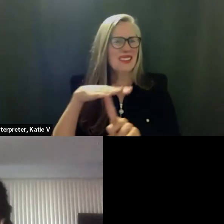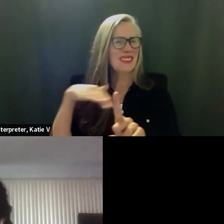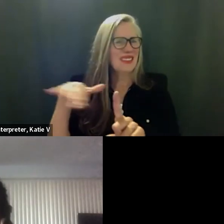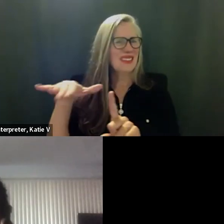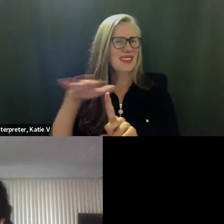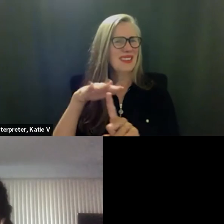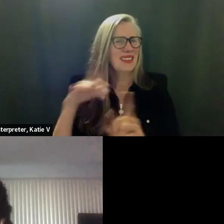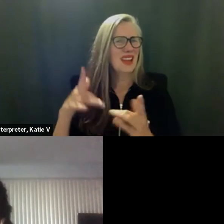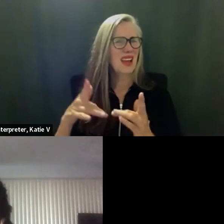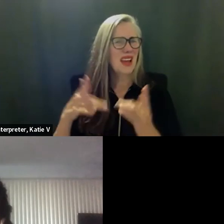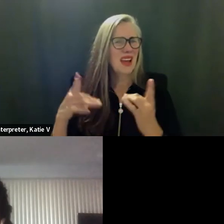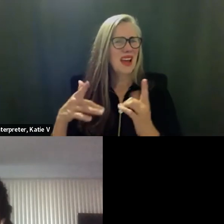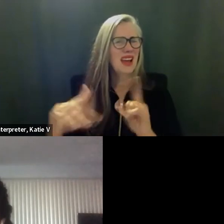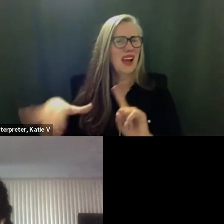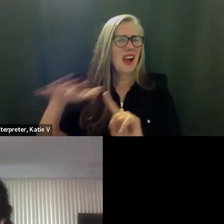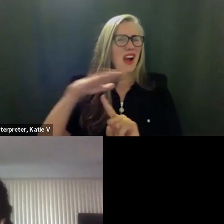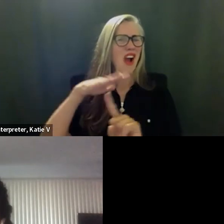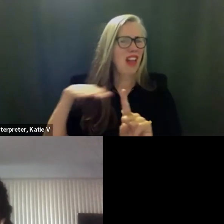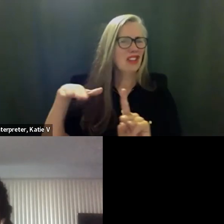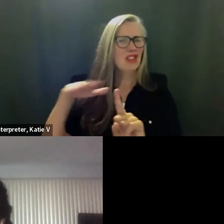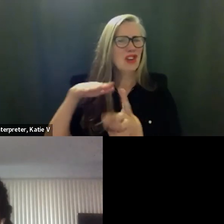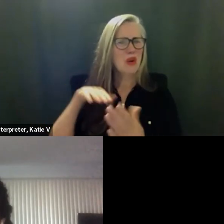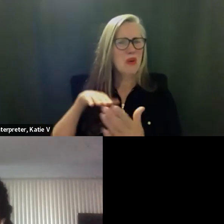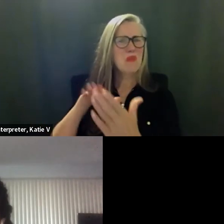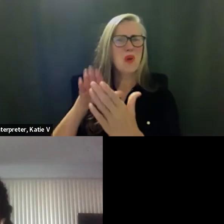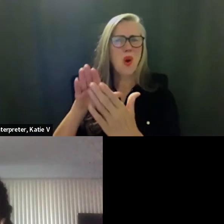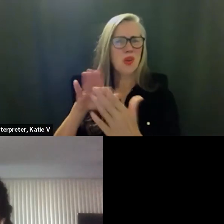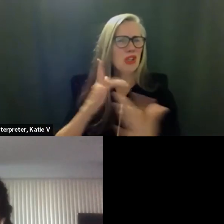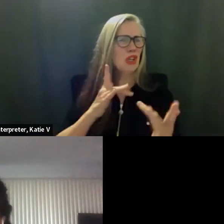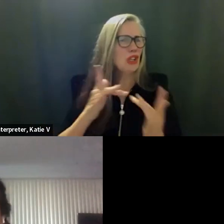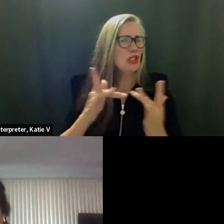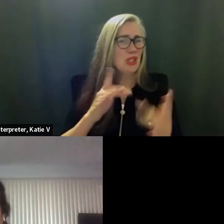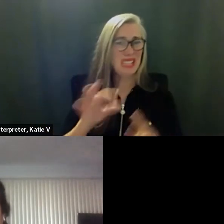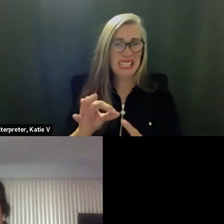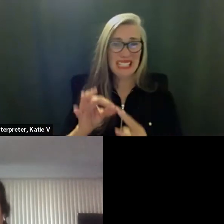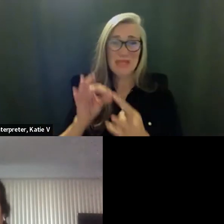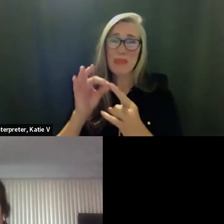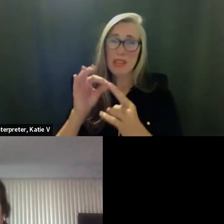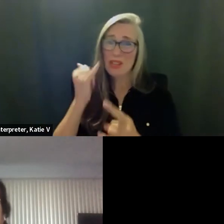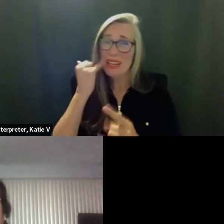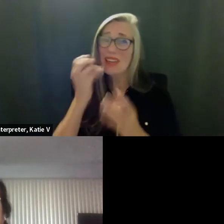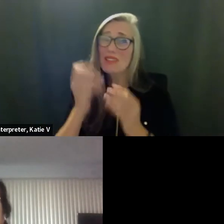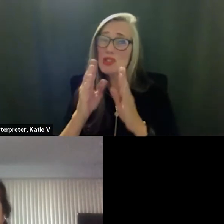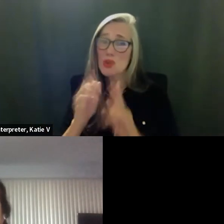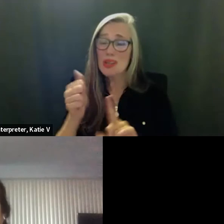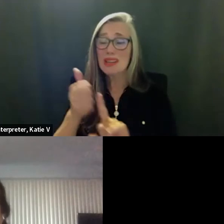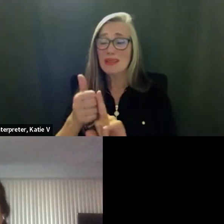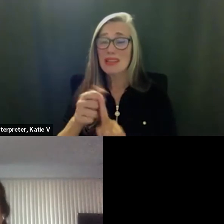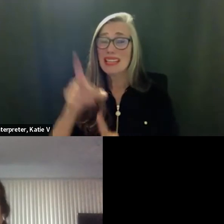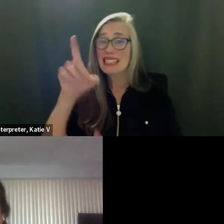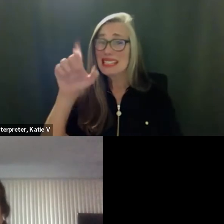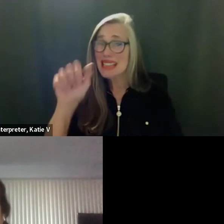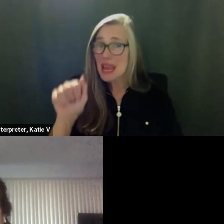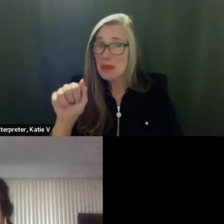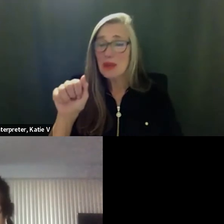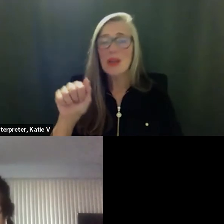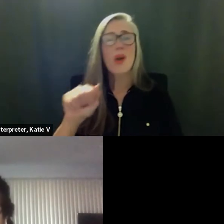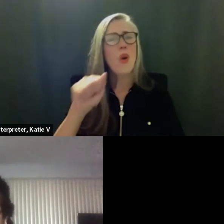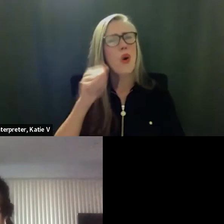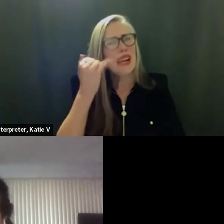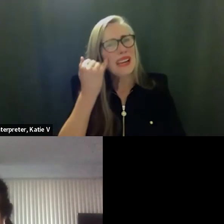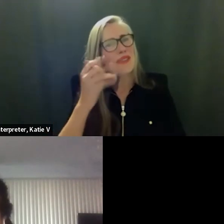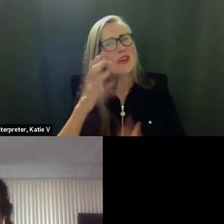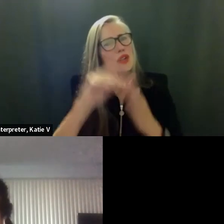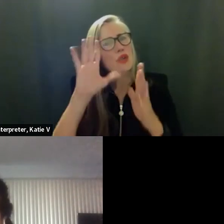emerging multilingual students and i think the way that the lcap is presented